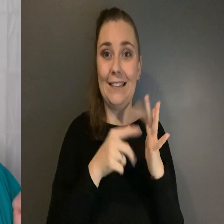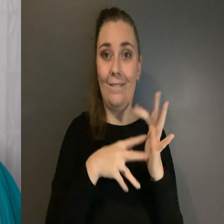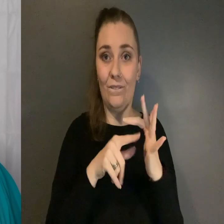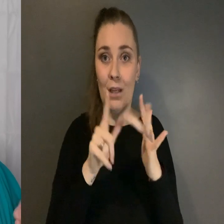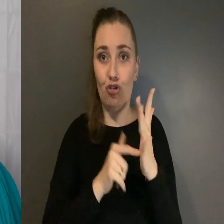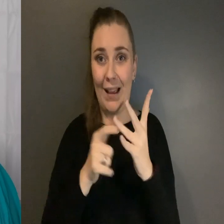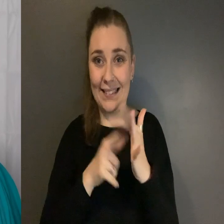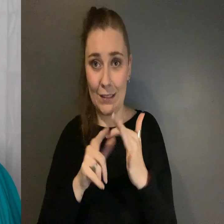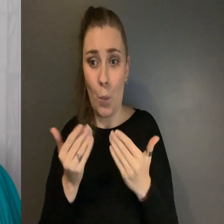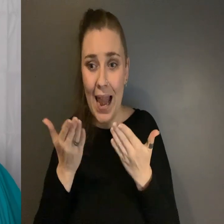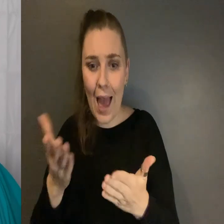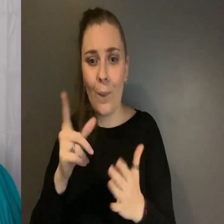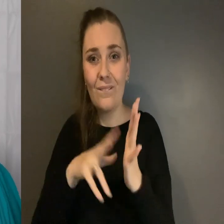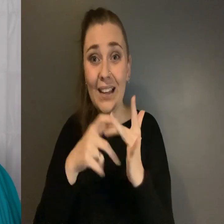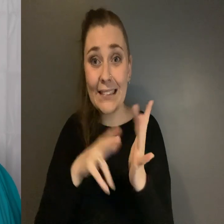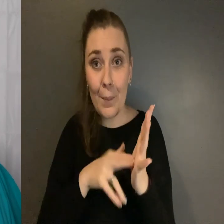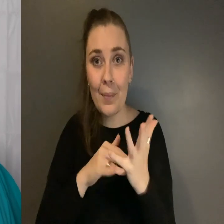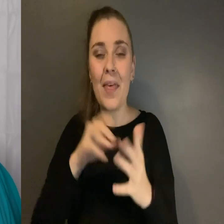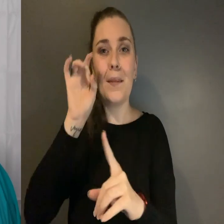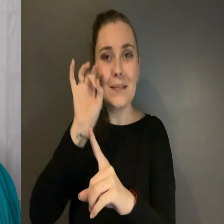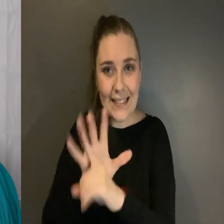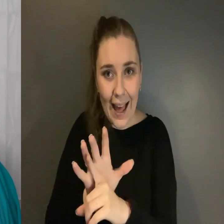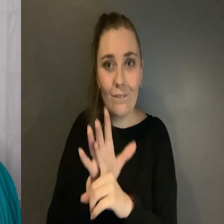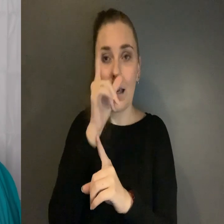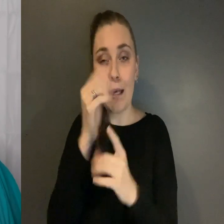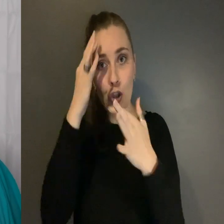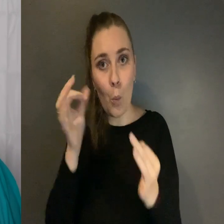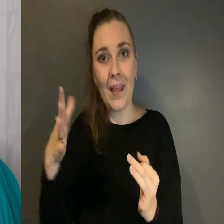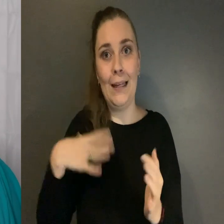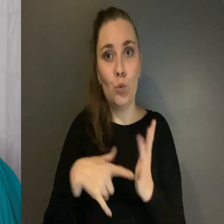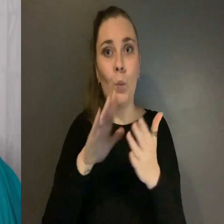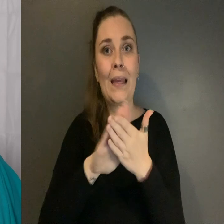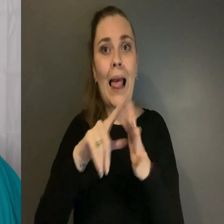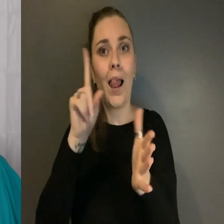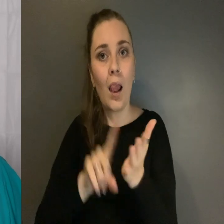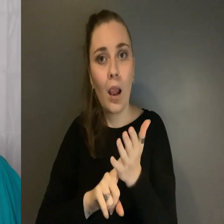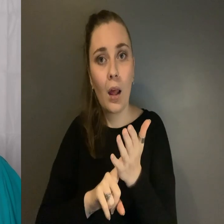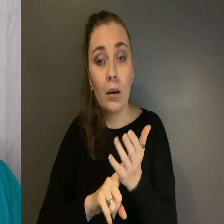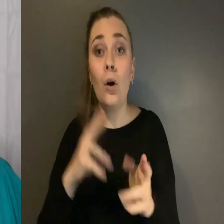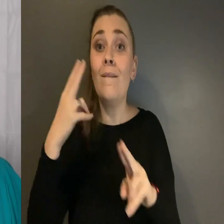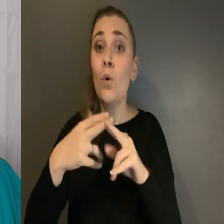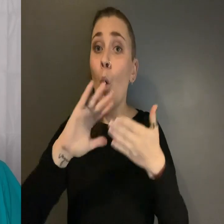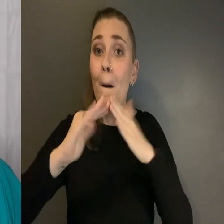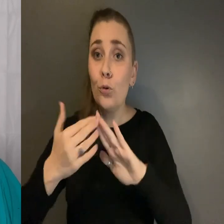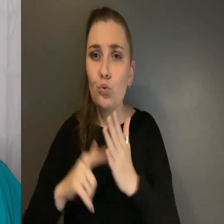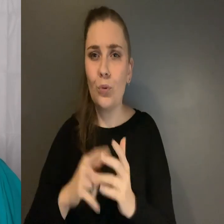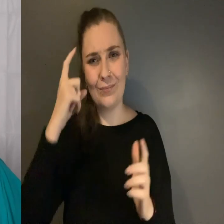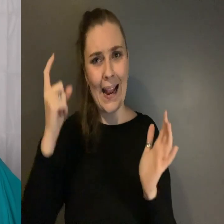to decide for themselves what they need to heal For communities to recognize their obligations in